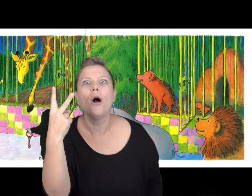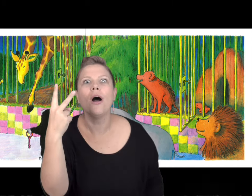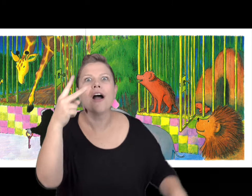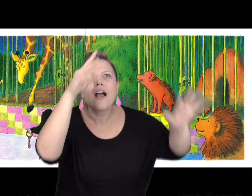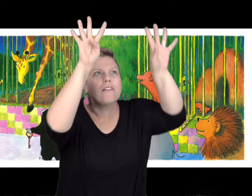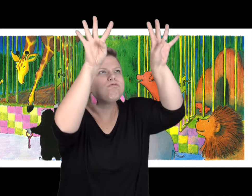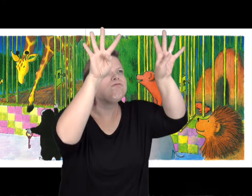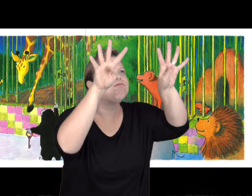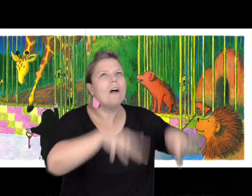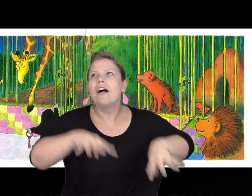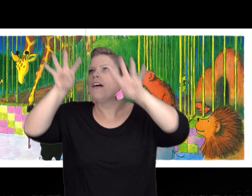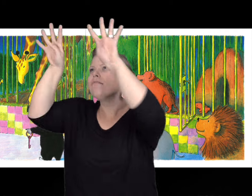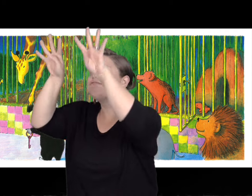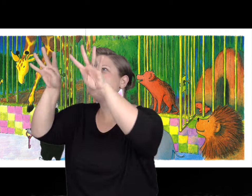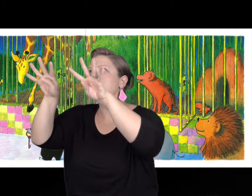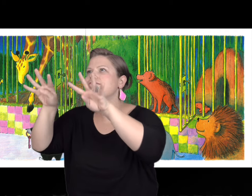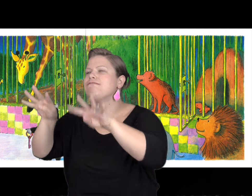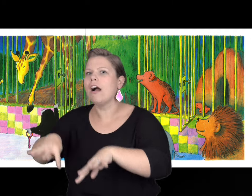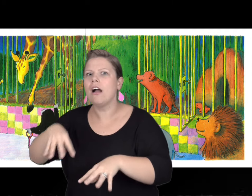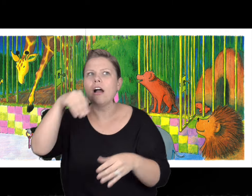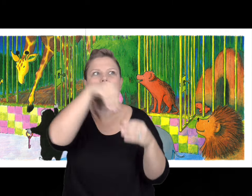The next cage is there was two.